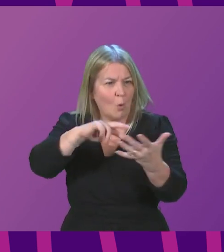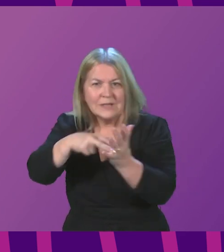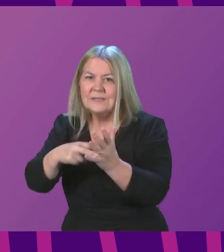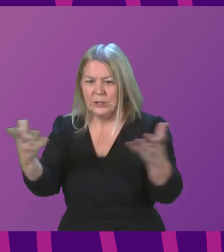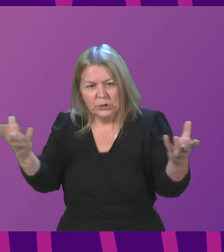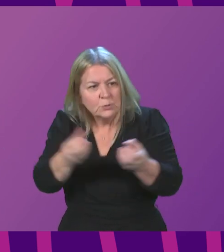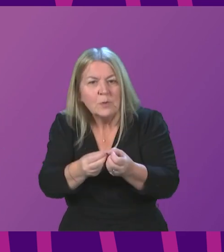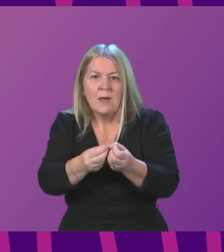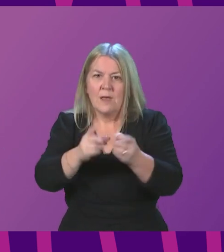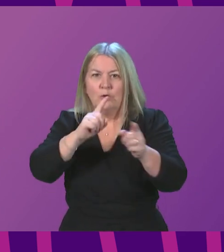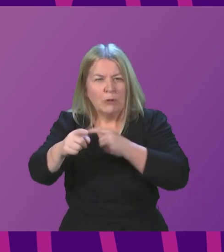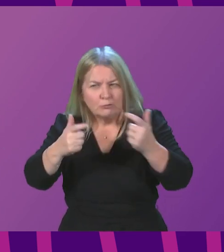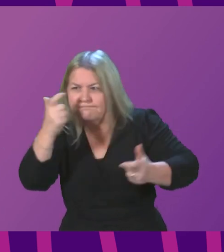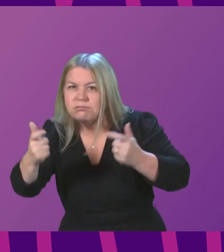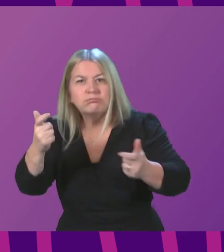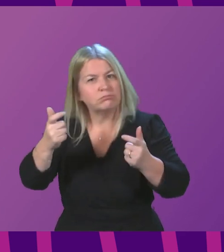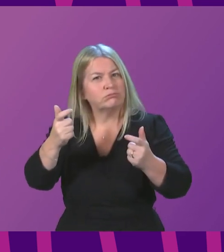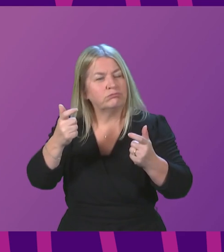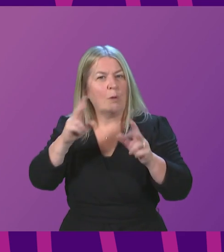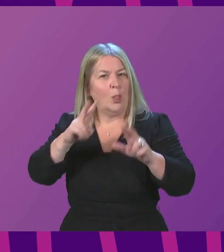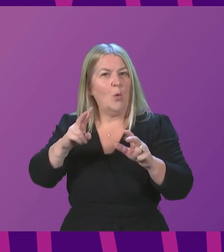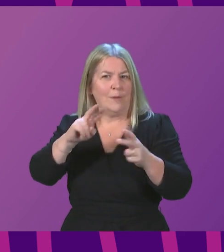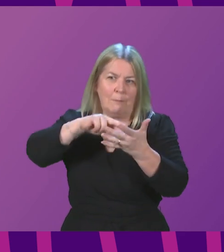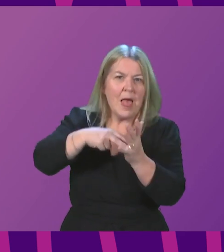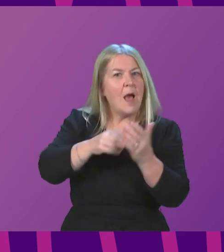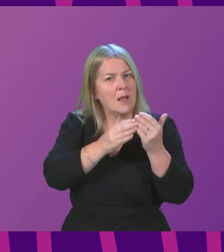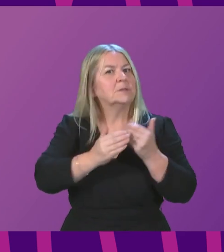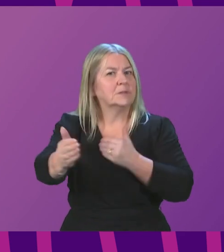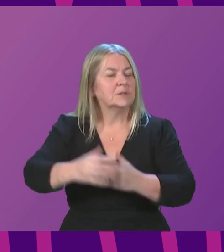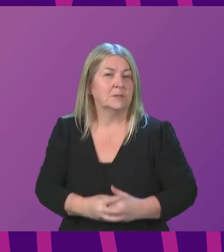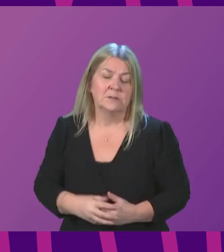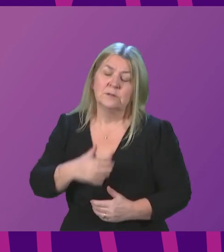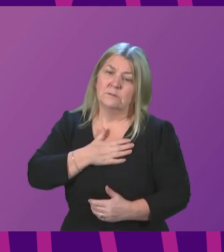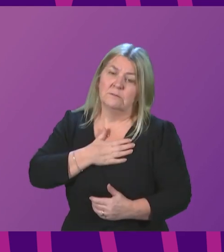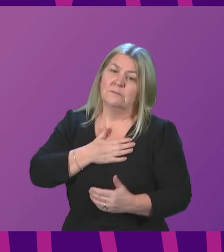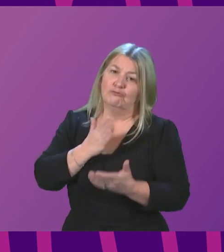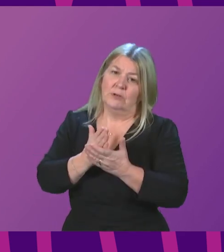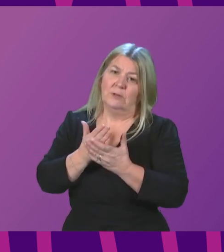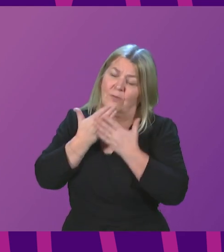implementation of the national missing persons framework and I would take the opportunity to pay tribute to the